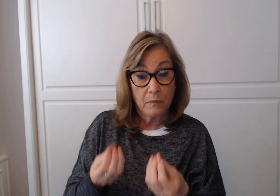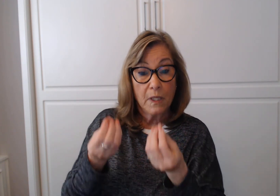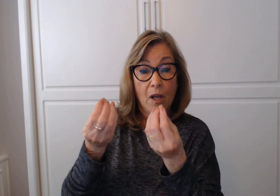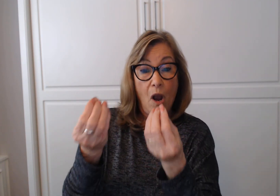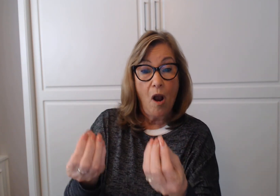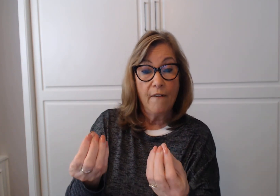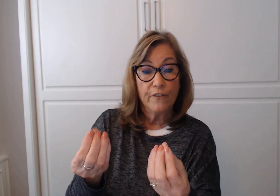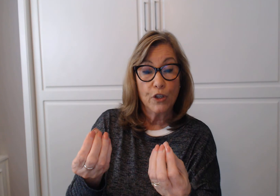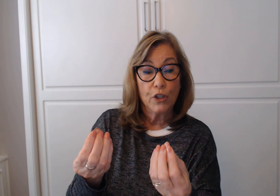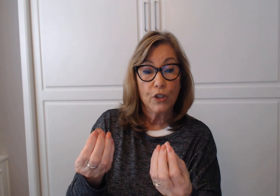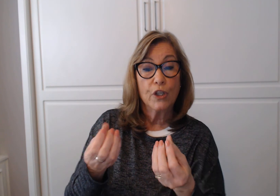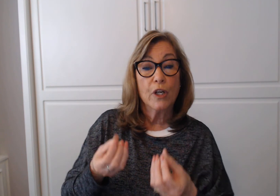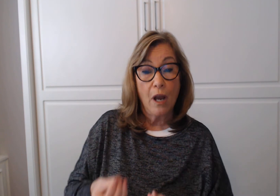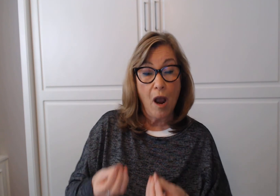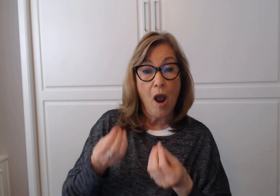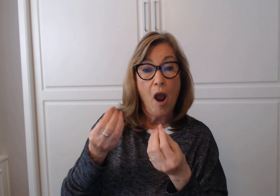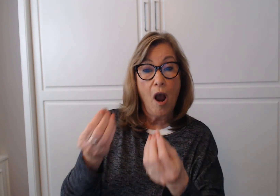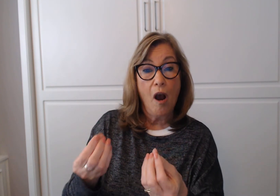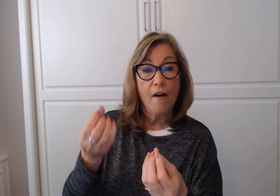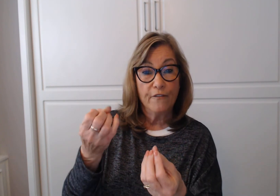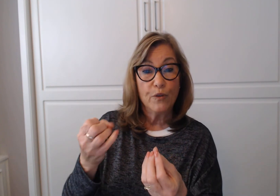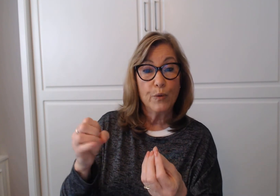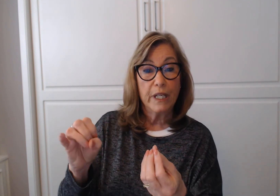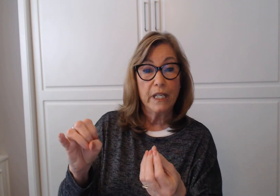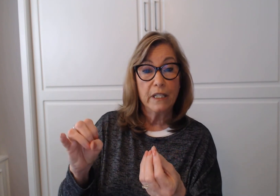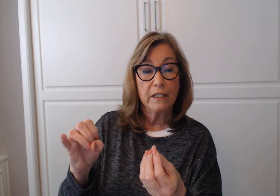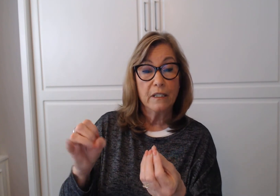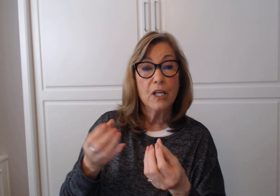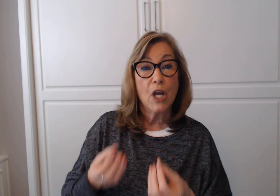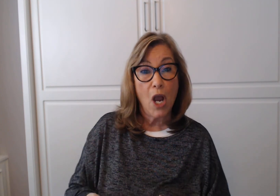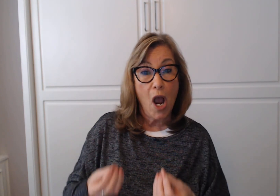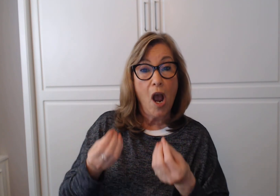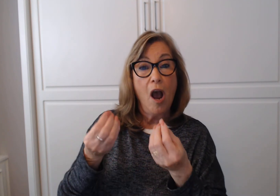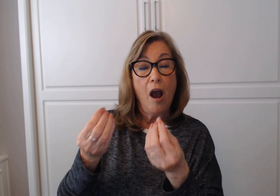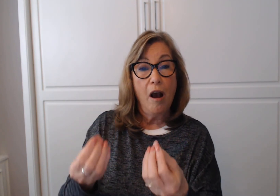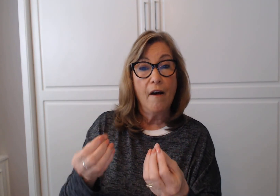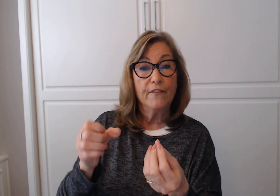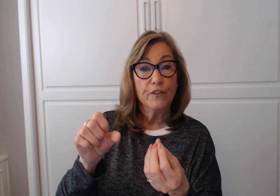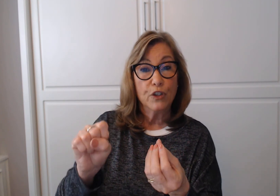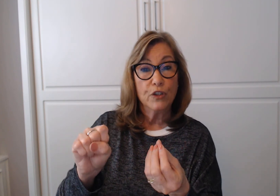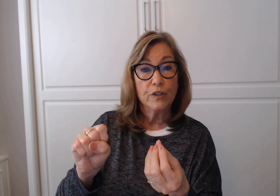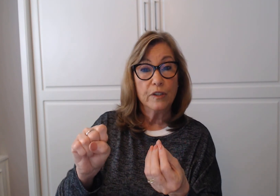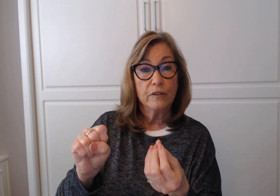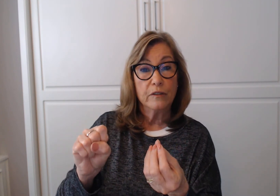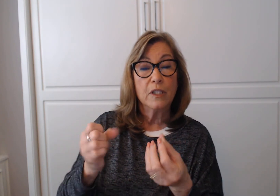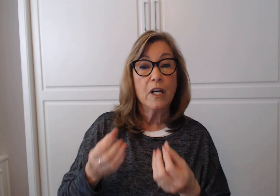Offering. Offers. Offered.